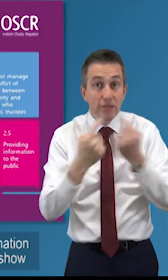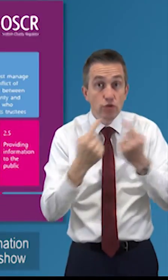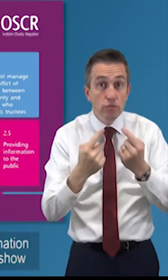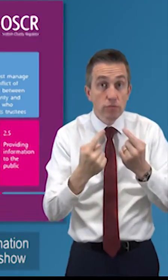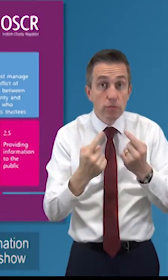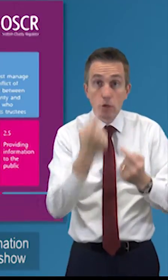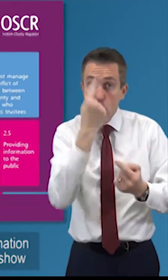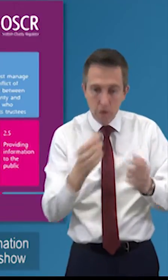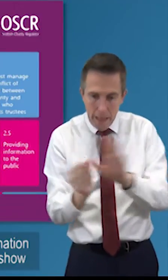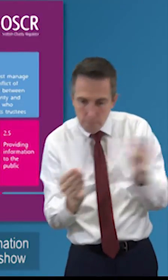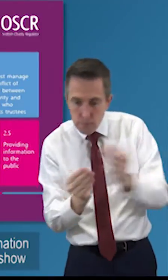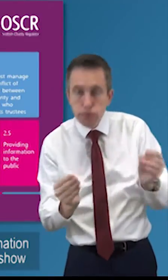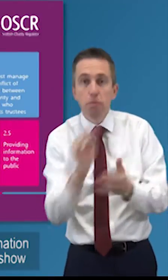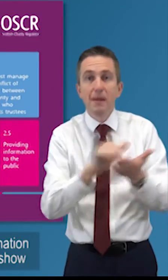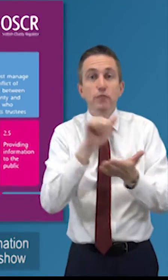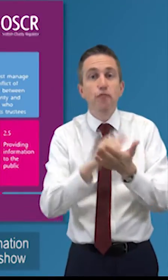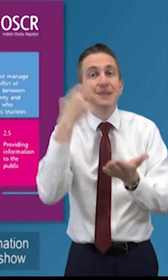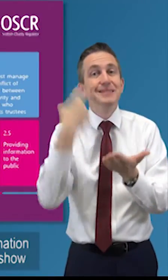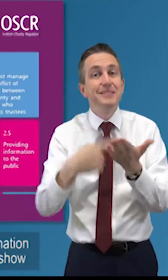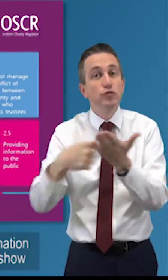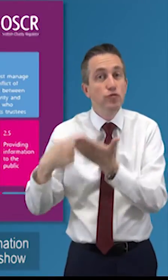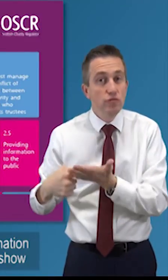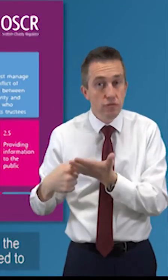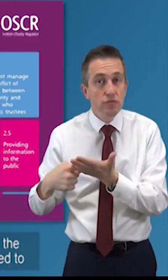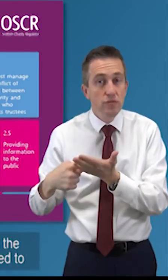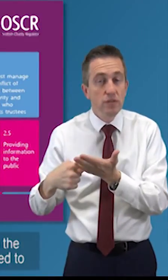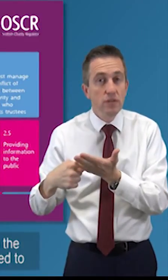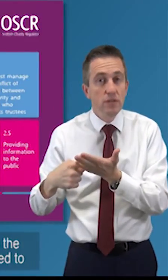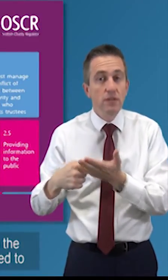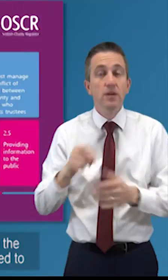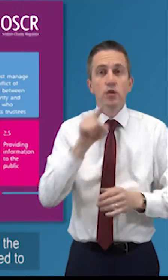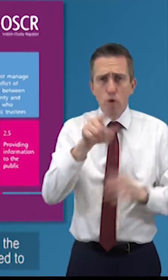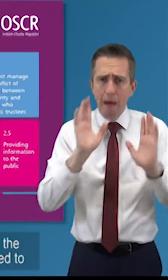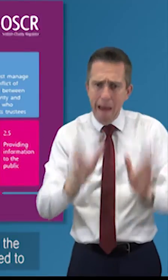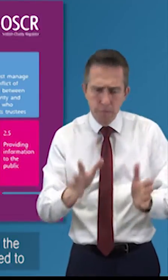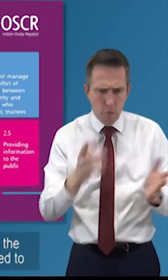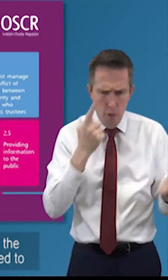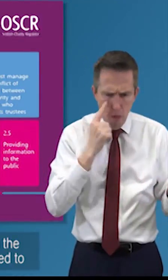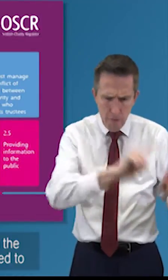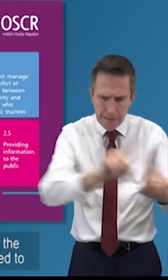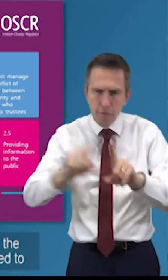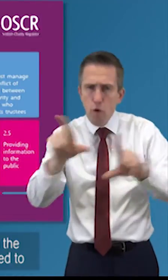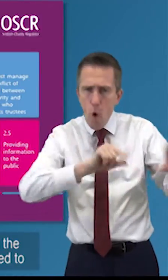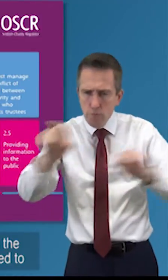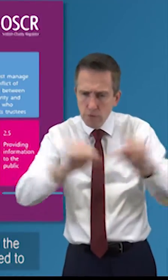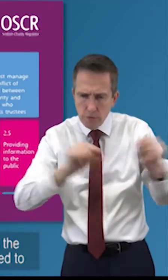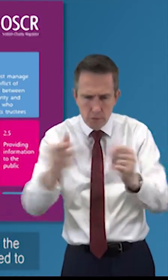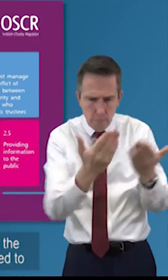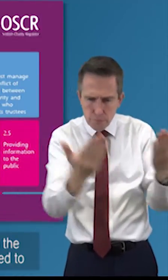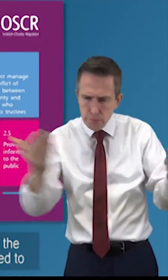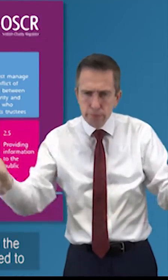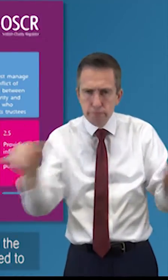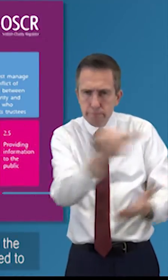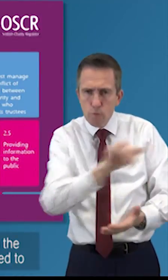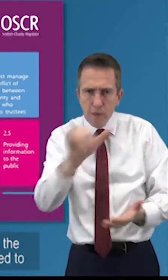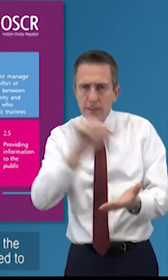to take a to take a decision and you need to show that you've considered options and thought through the decisions that you're